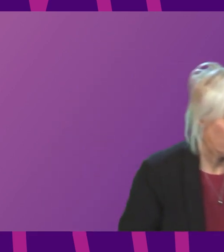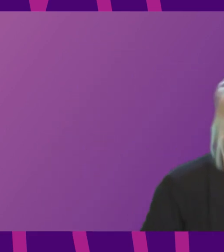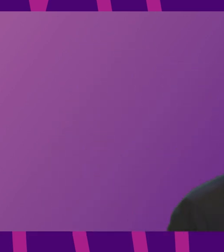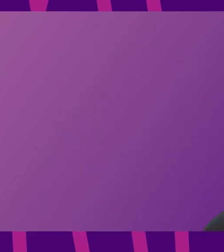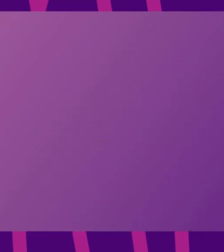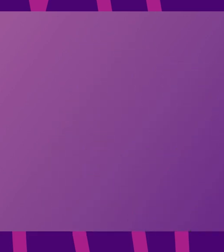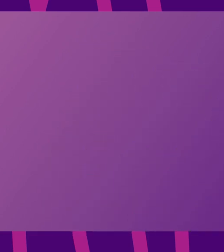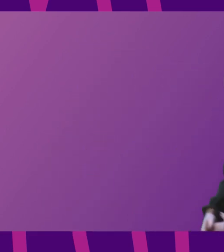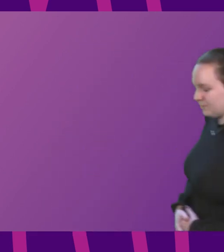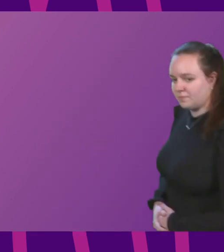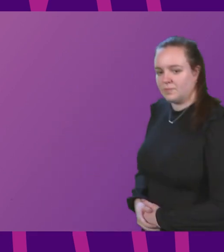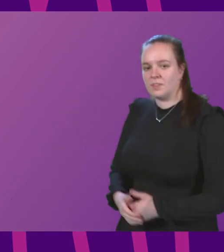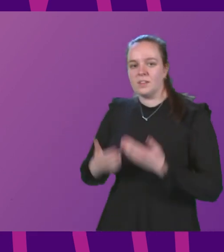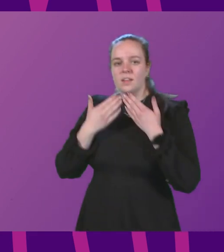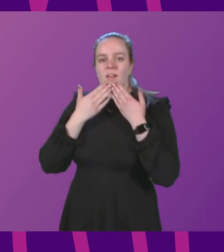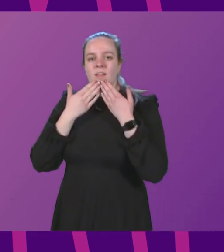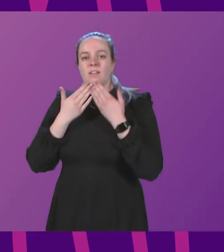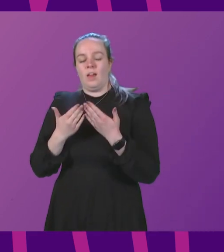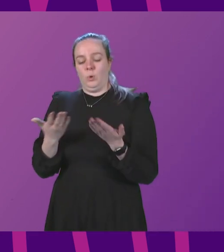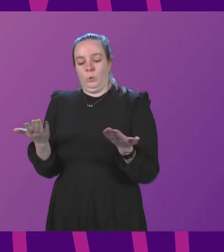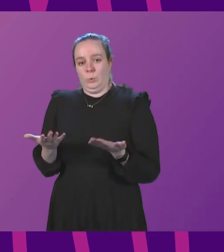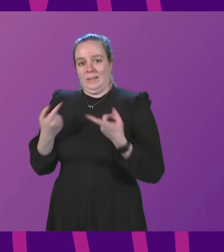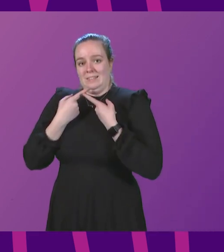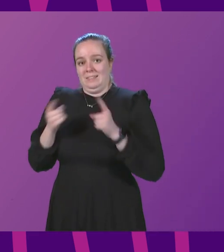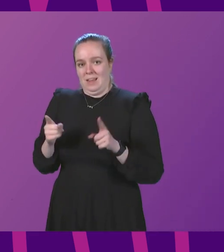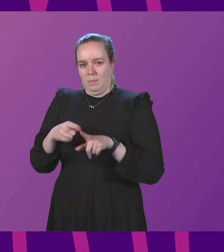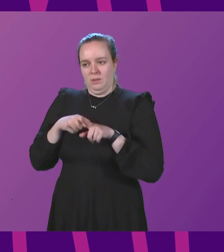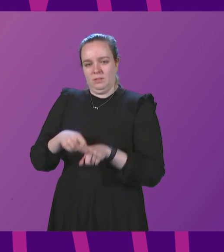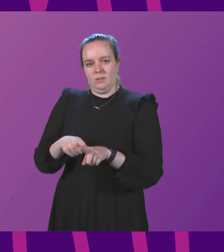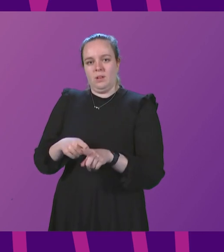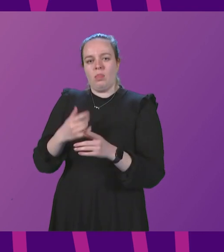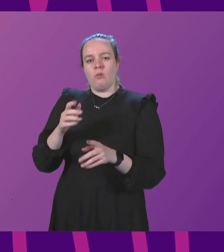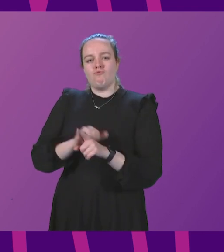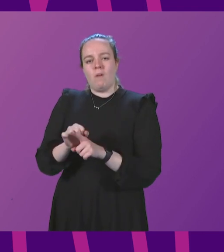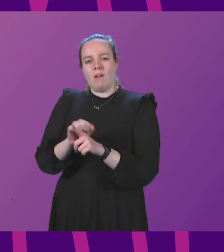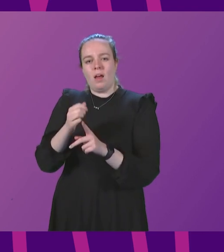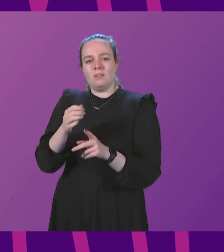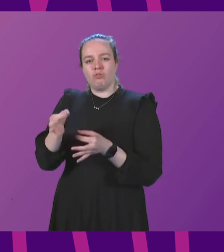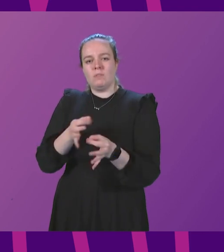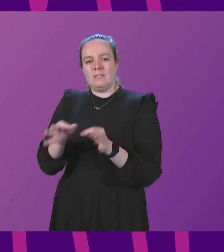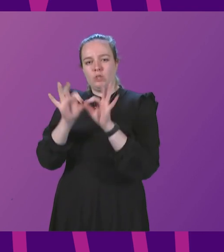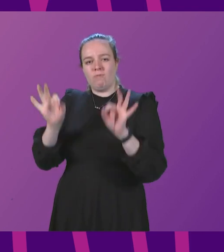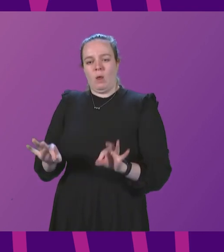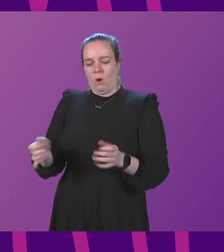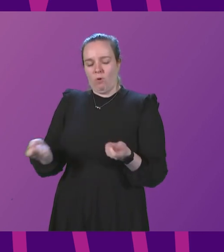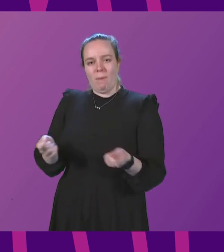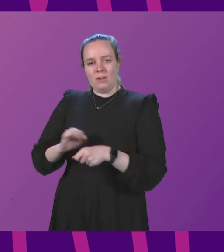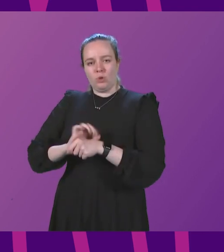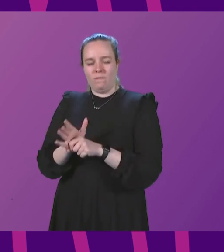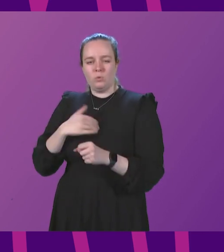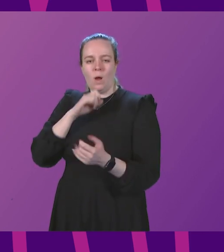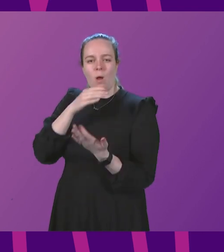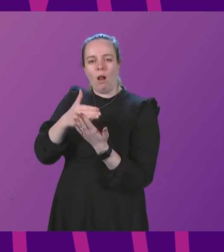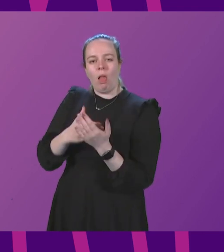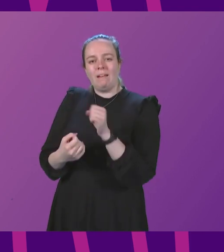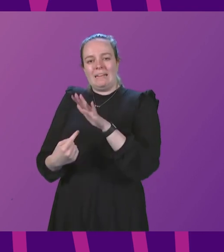Officer. Today's statement coincides with the publication of the revised Strategic Framework for Tackling COVID. I will set out the key elements of the